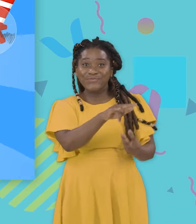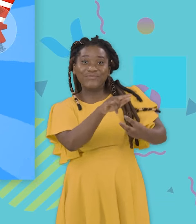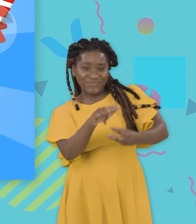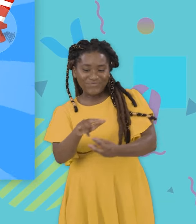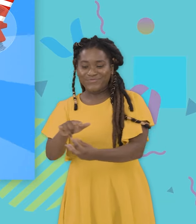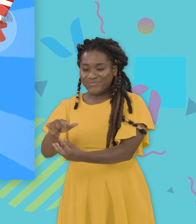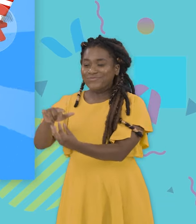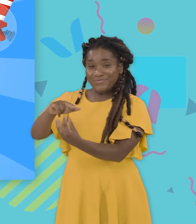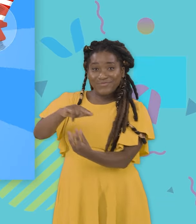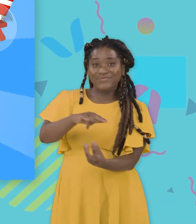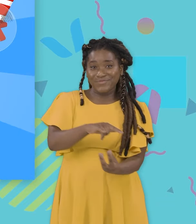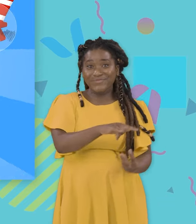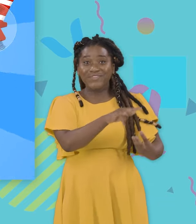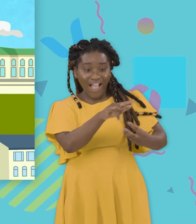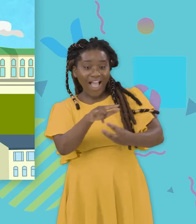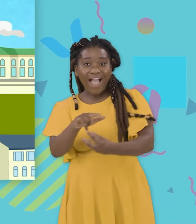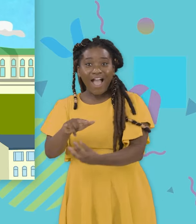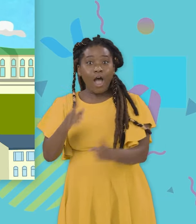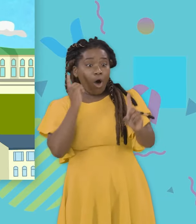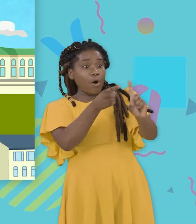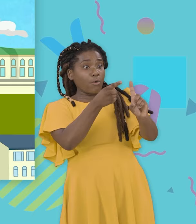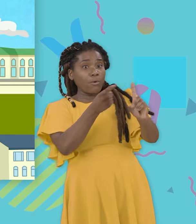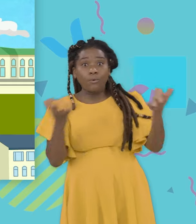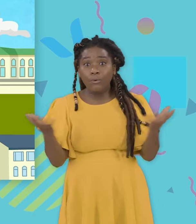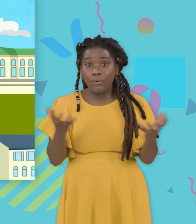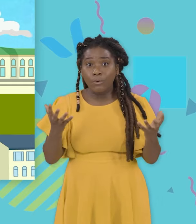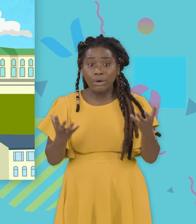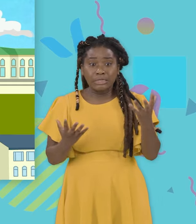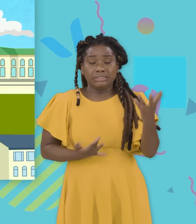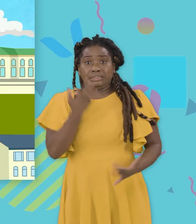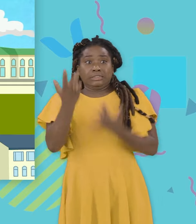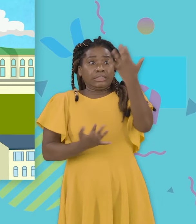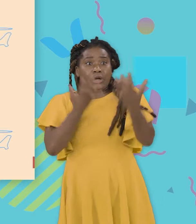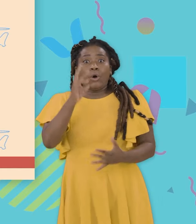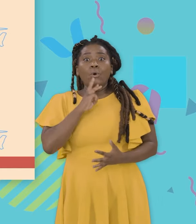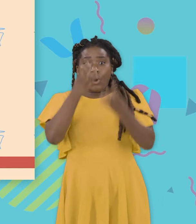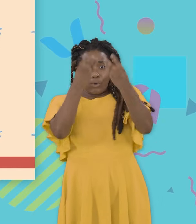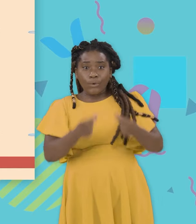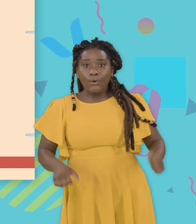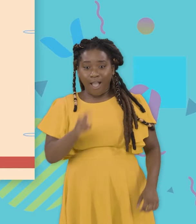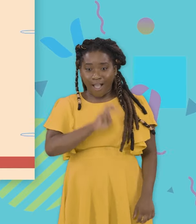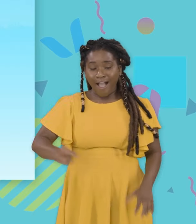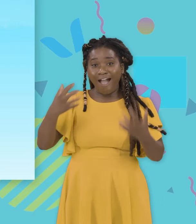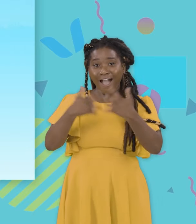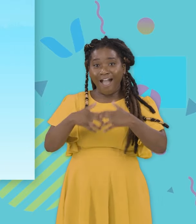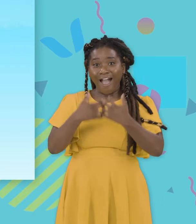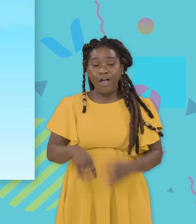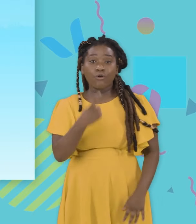helicopter On a mission to put those fires out It's a machine It's red and